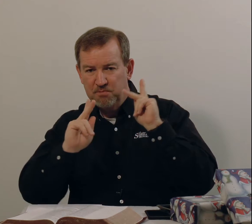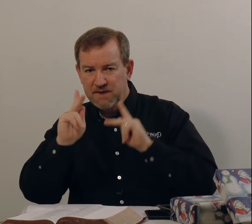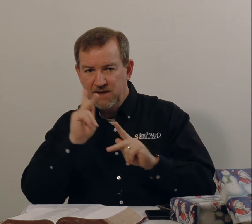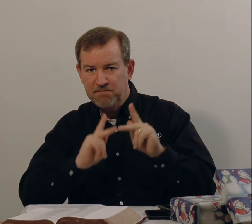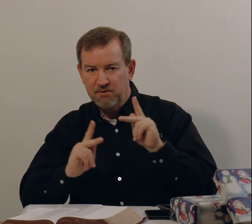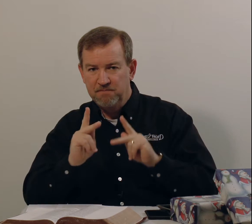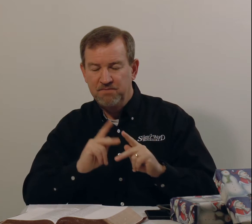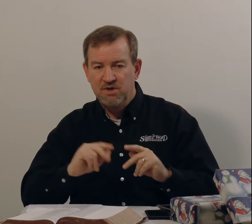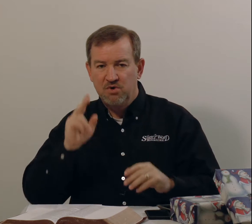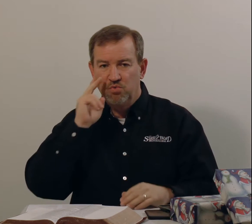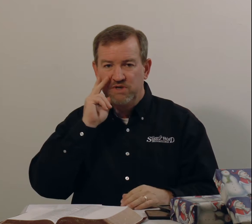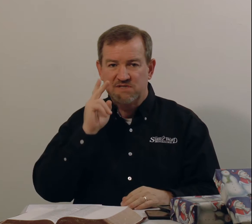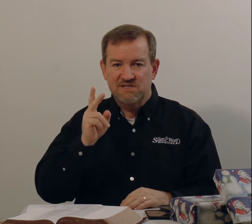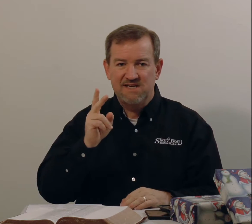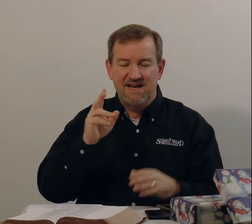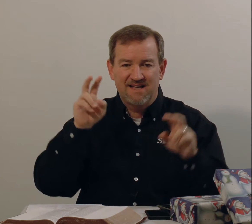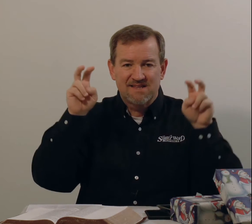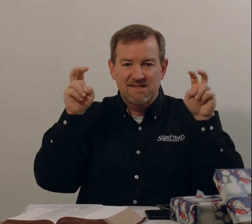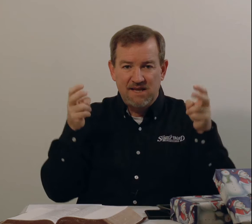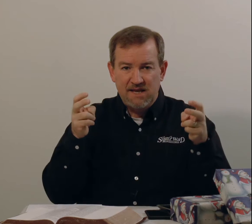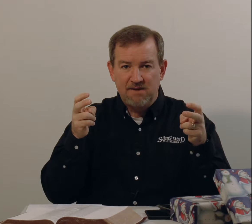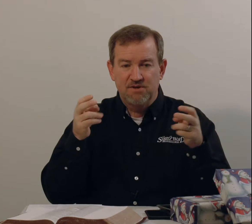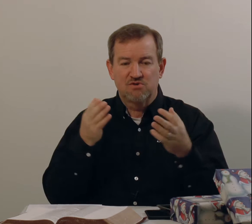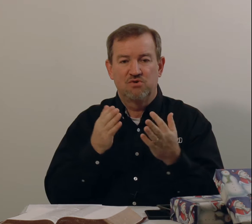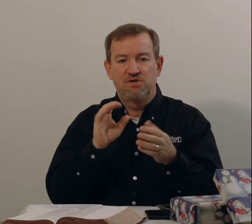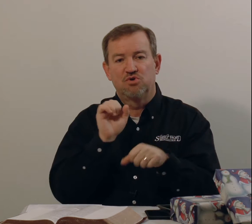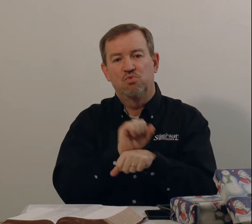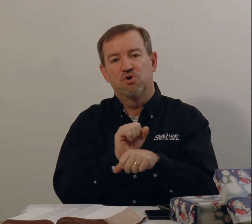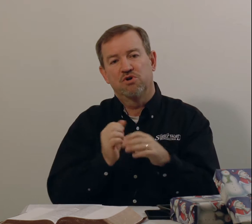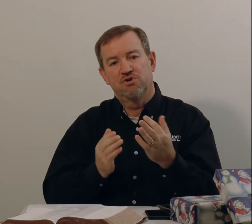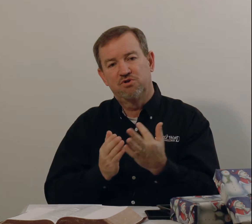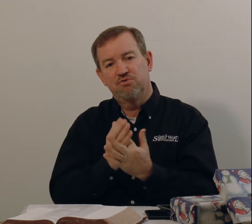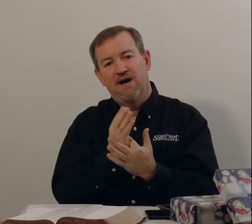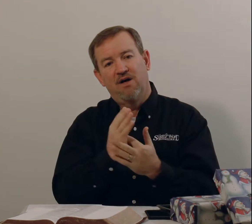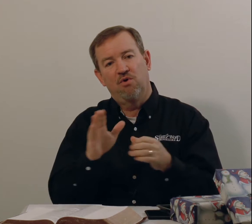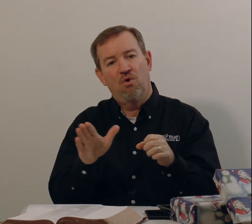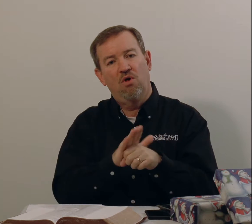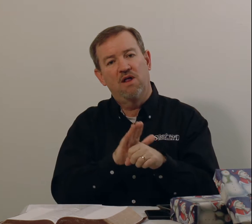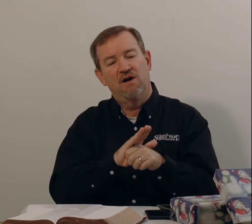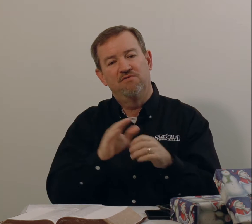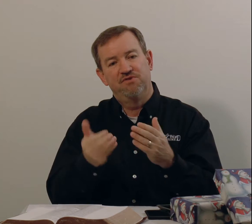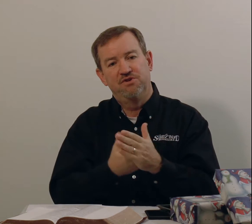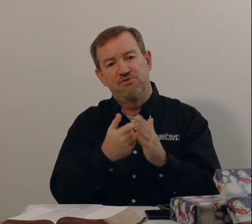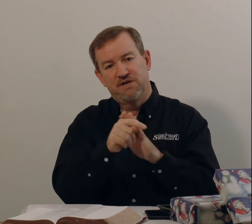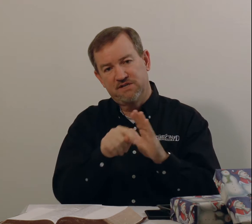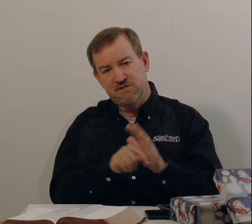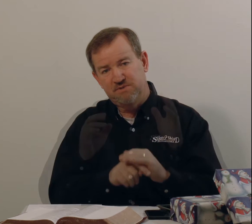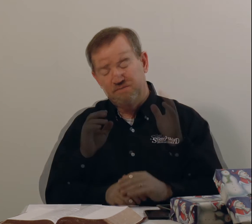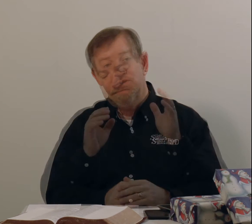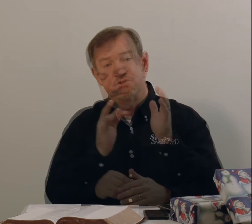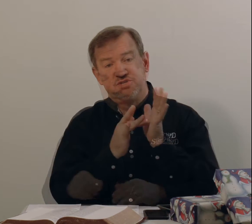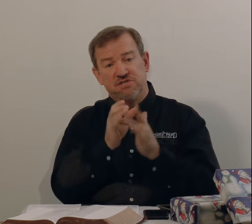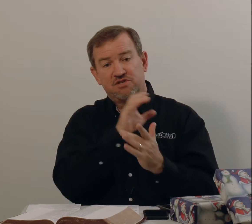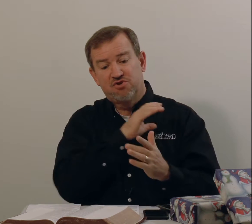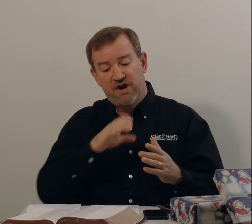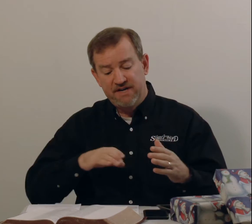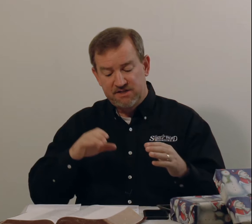people, we see a theme that's going to work throughout all of the New Testament. Jesus Christ